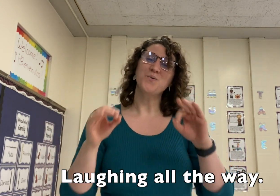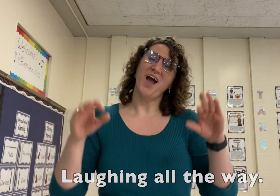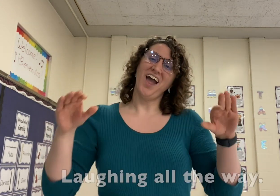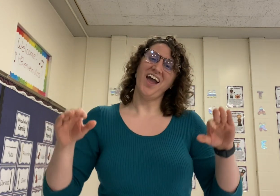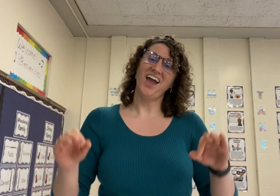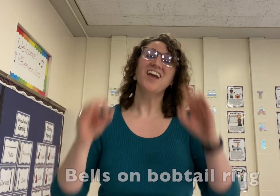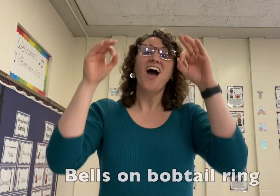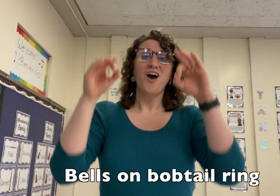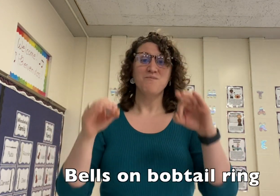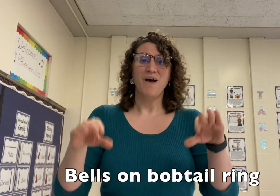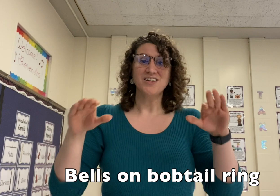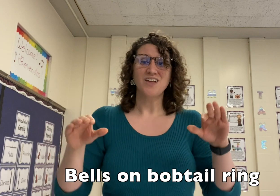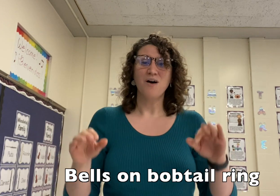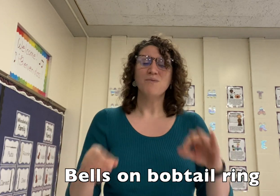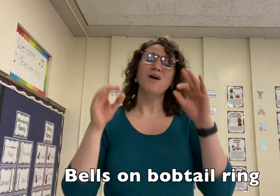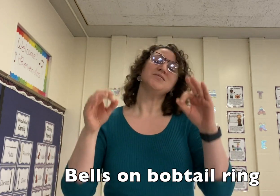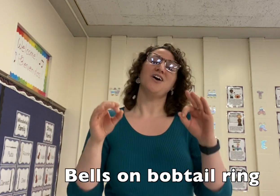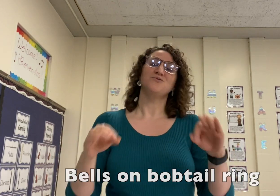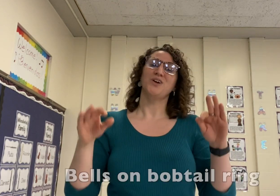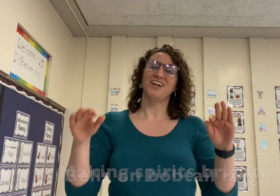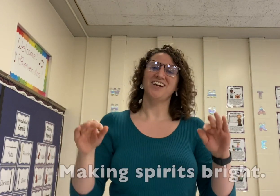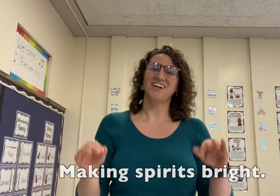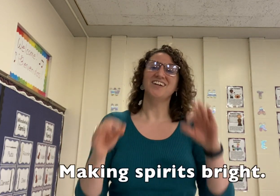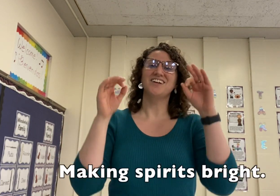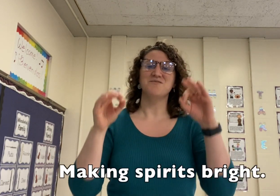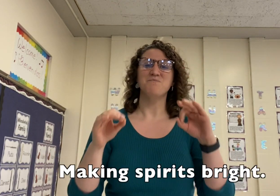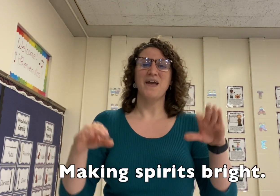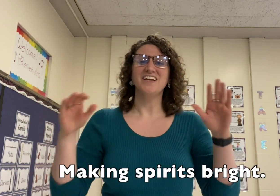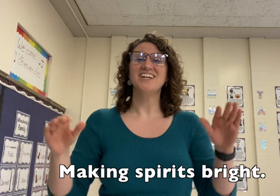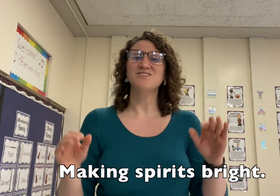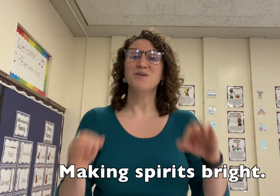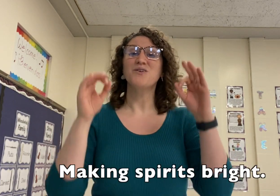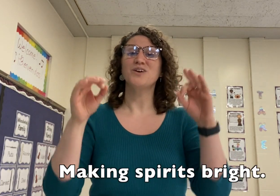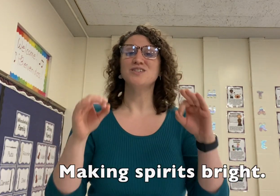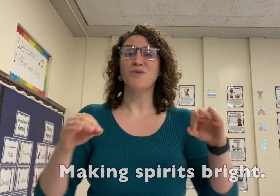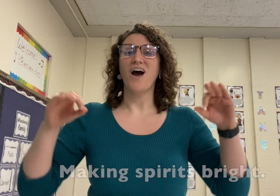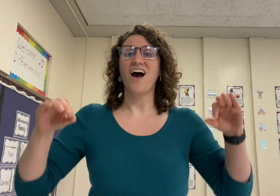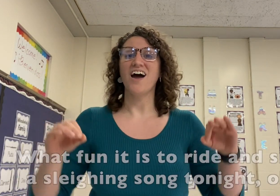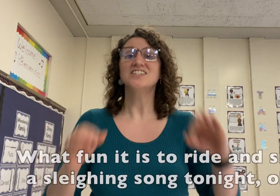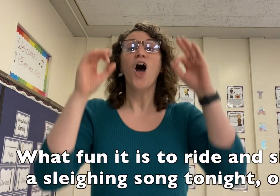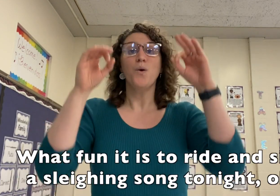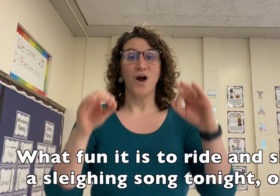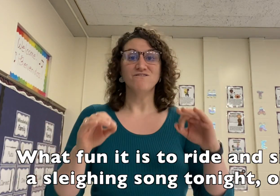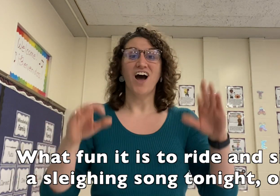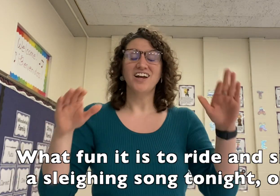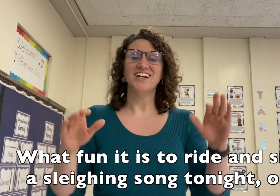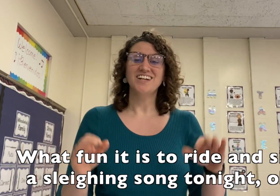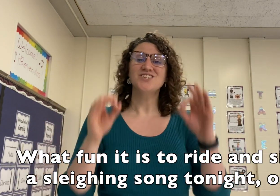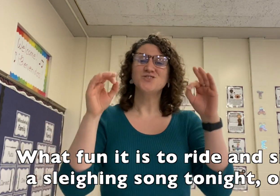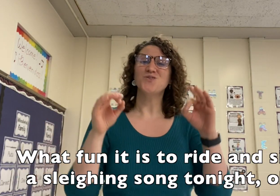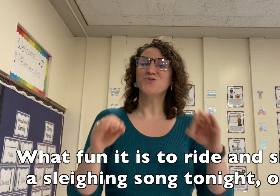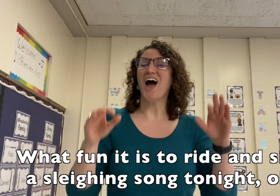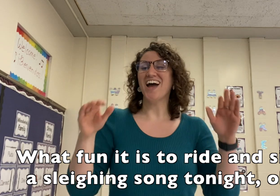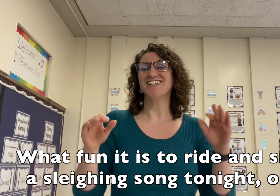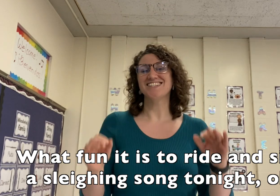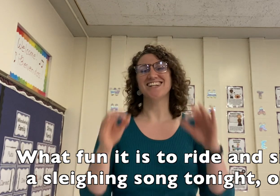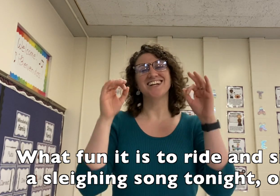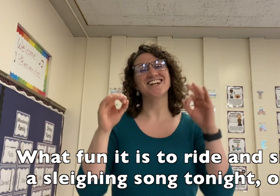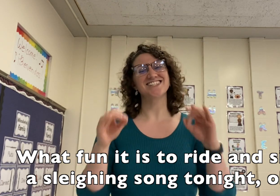way. Bells of thoughts will ring, making spirits bright. What fun it is to ride and sing a